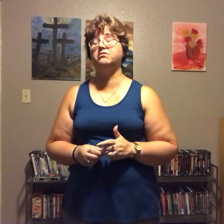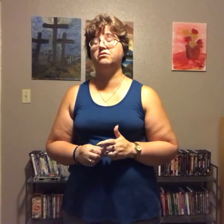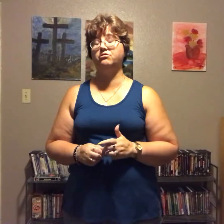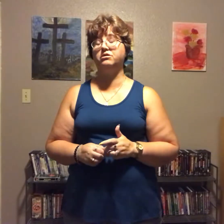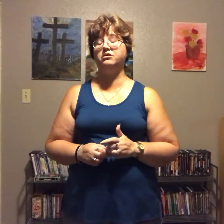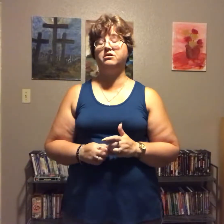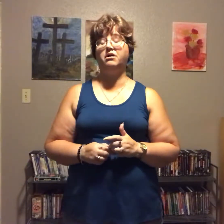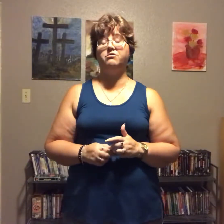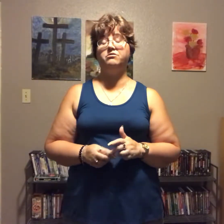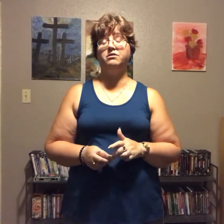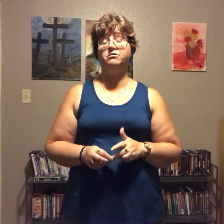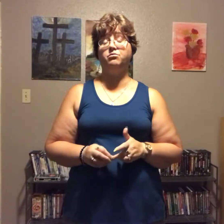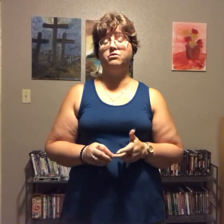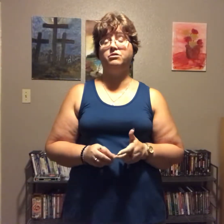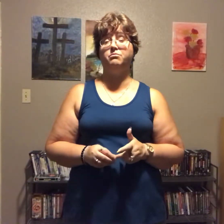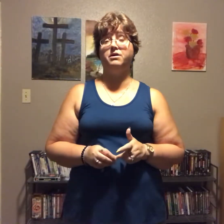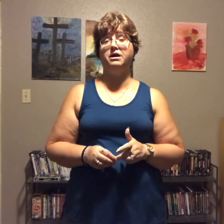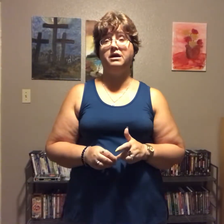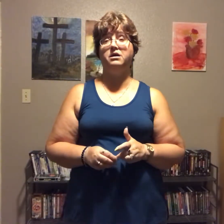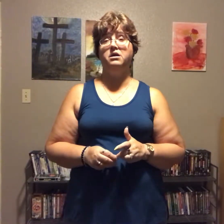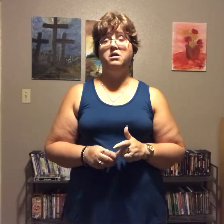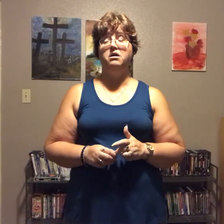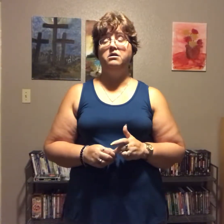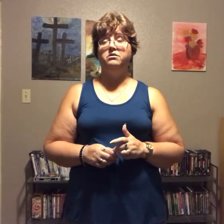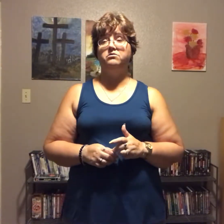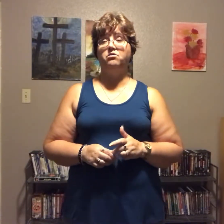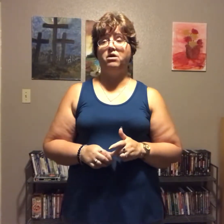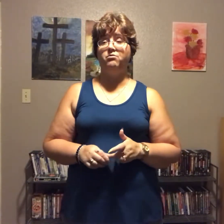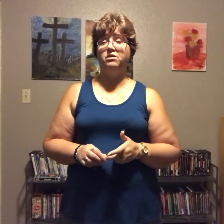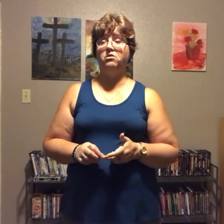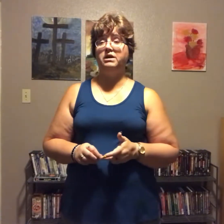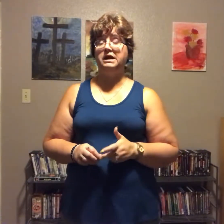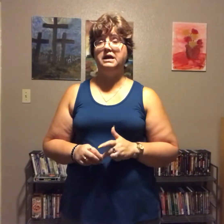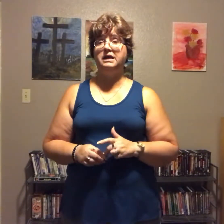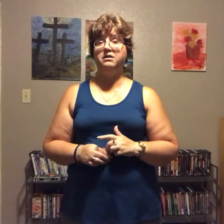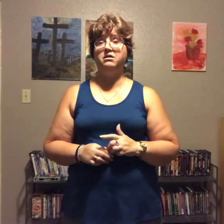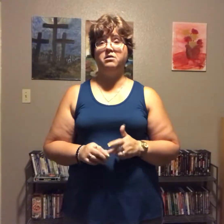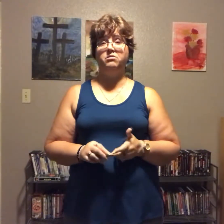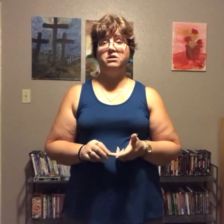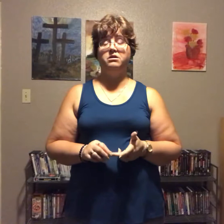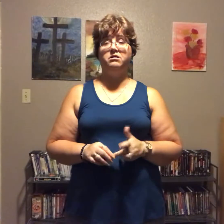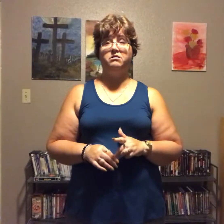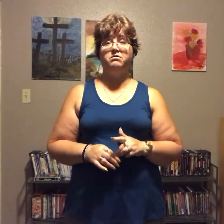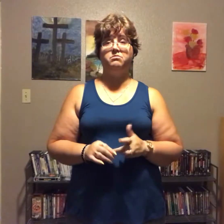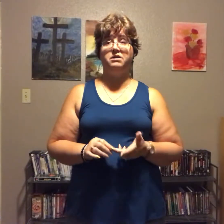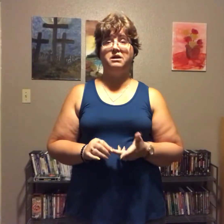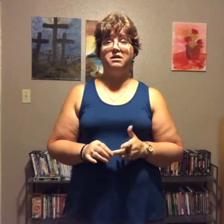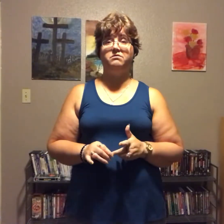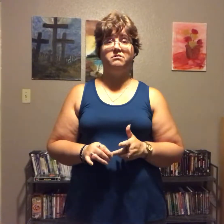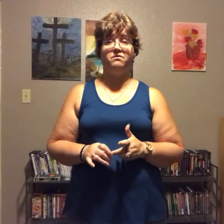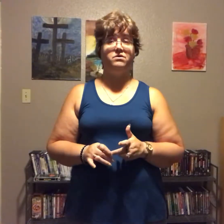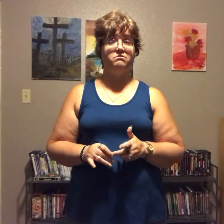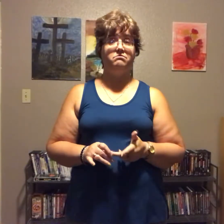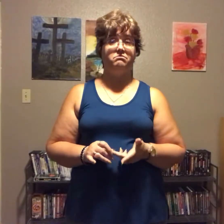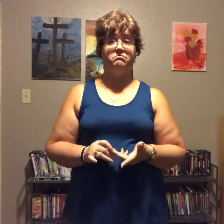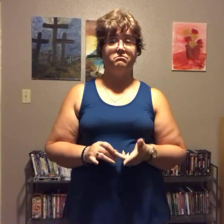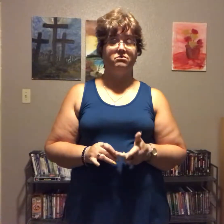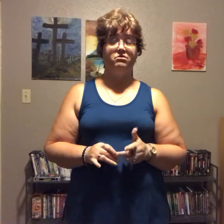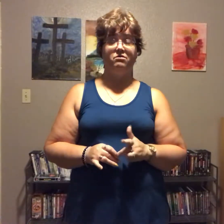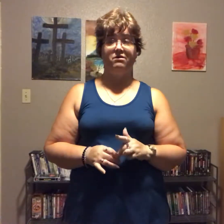under ten dollars that's a pretty good buy so I went on ahead and got me a big case of it so I